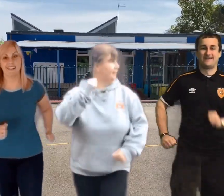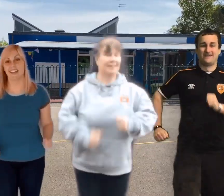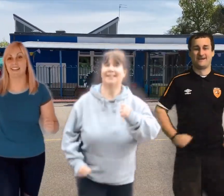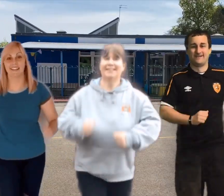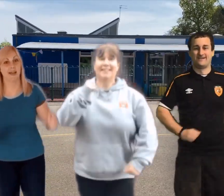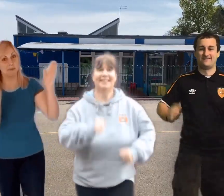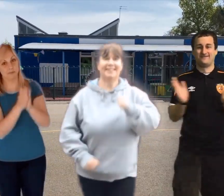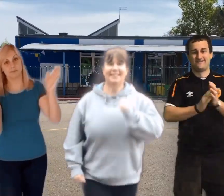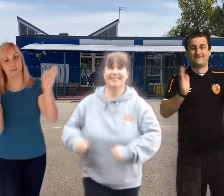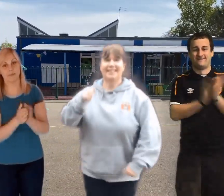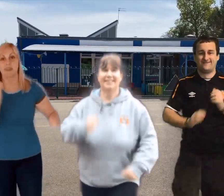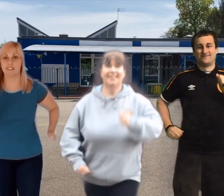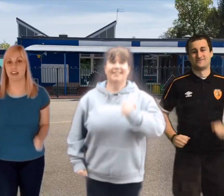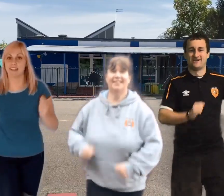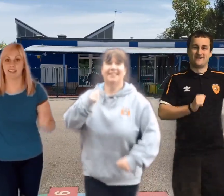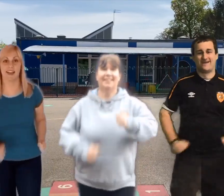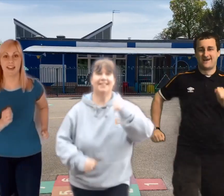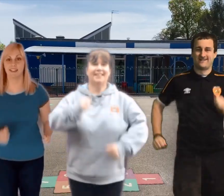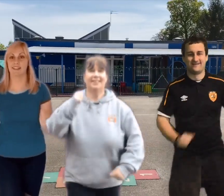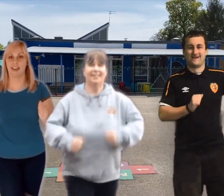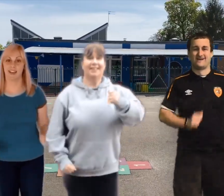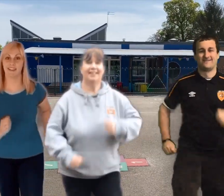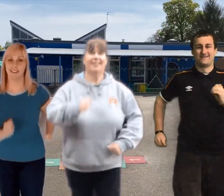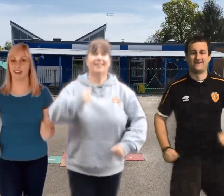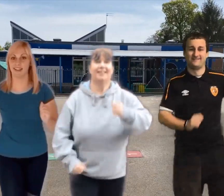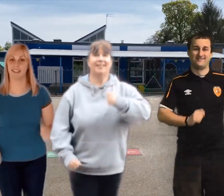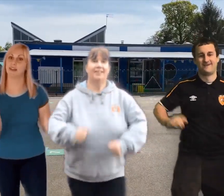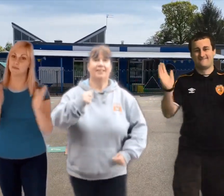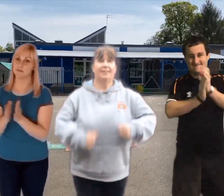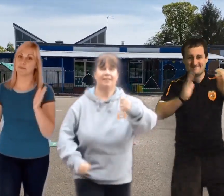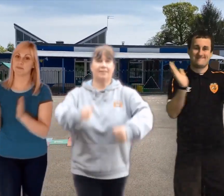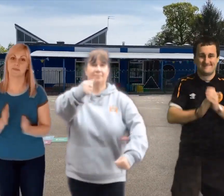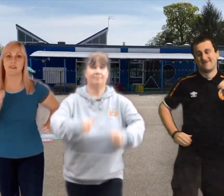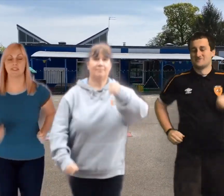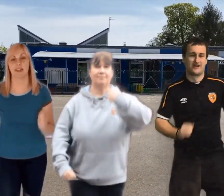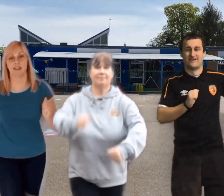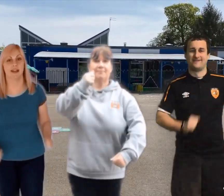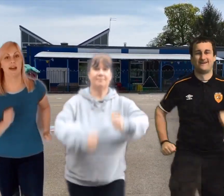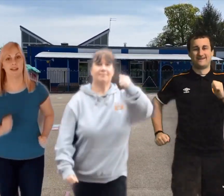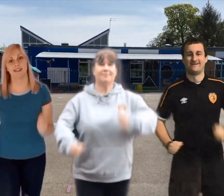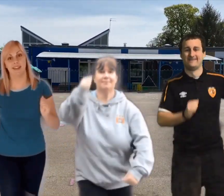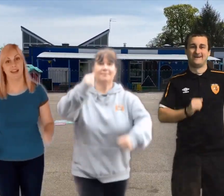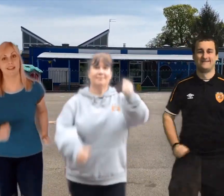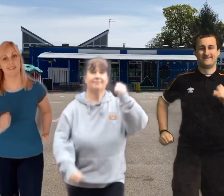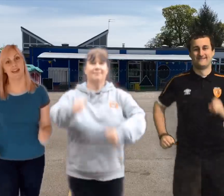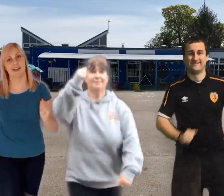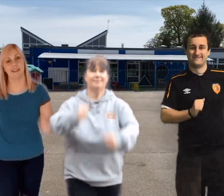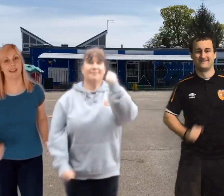-la-la-la-la Sha-la-la-la-la-la-la-la-la Sha-la-la-la-la-la-la-la